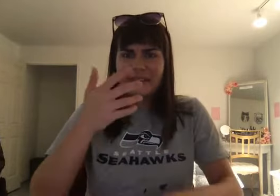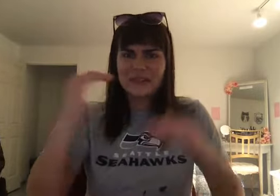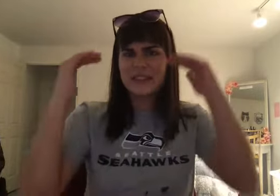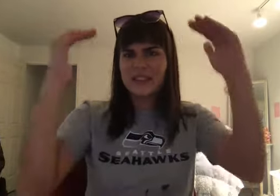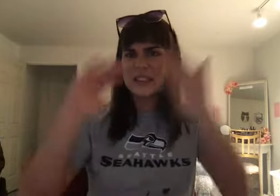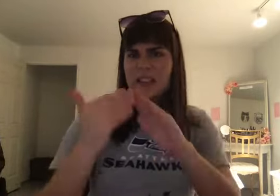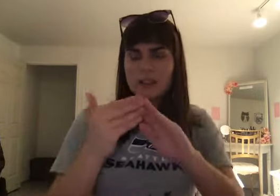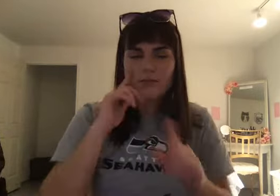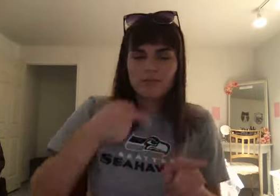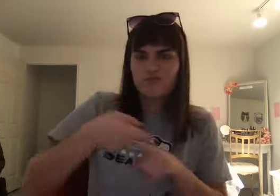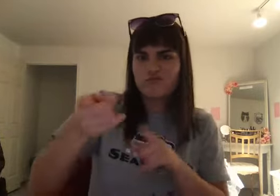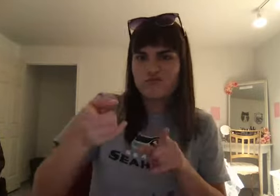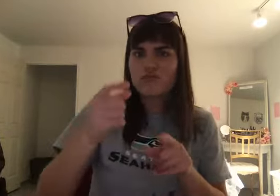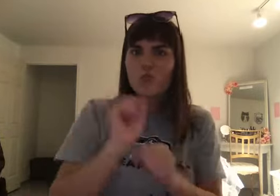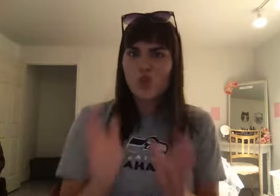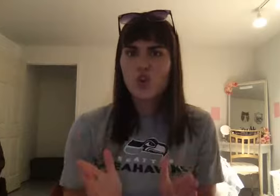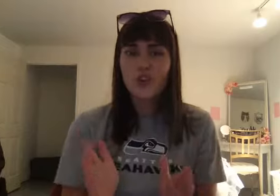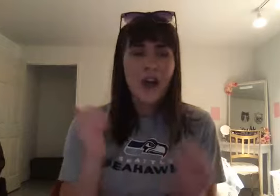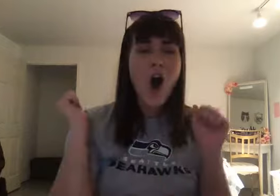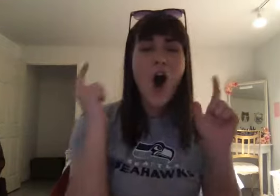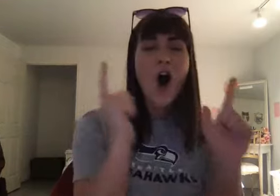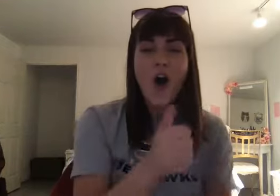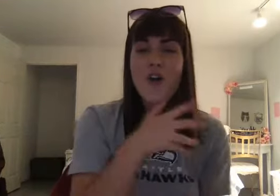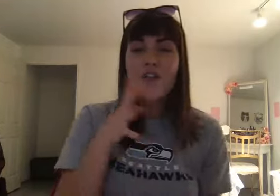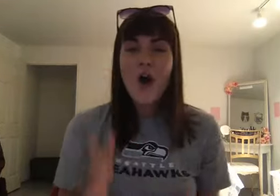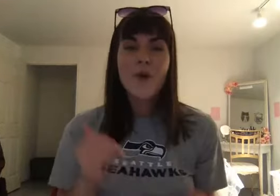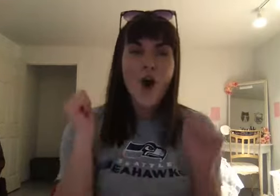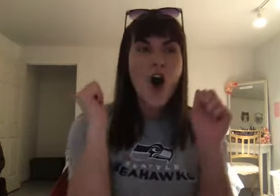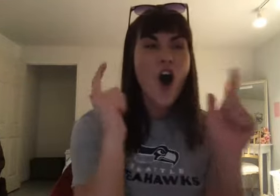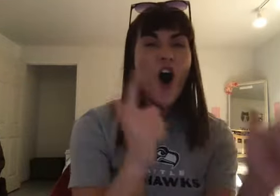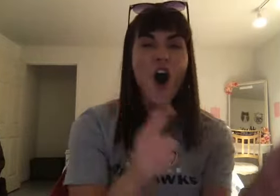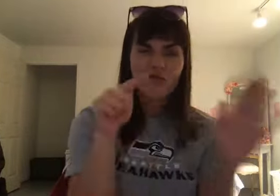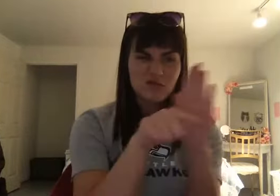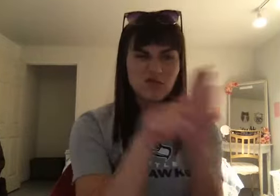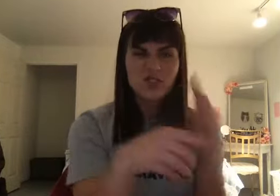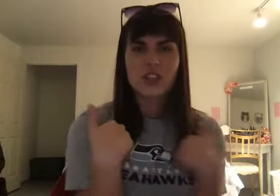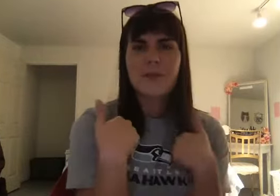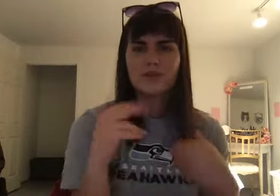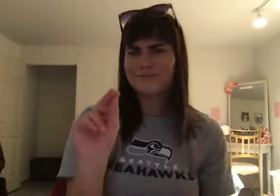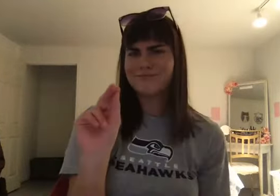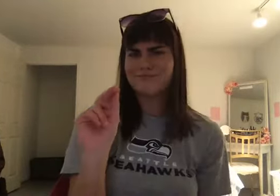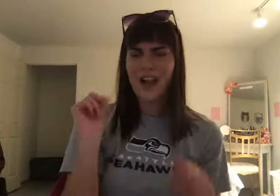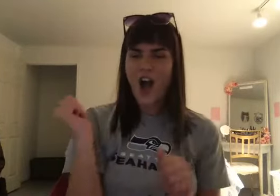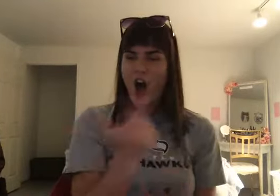Where not everyone is a farmer. Not everyone is a hunter. Where people have time to develop specific skills.